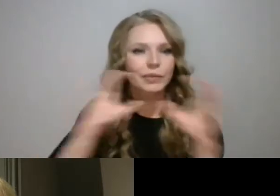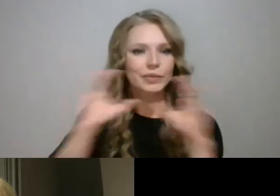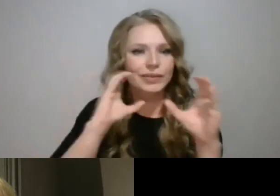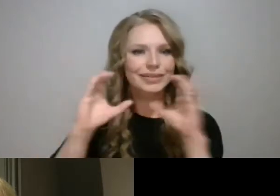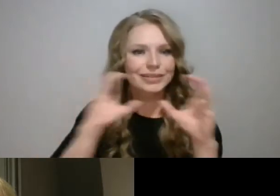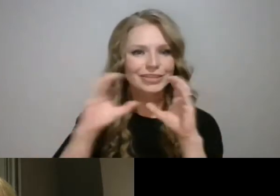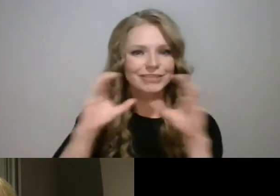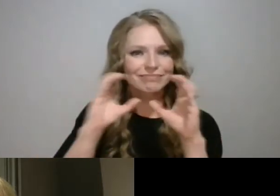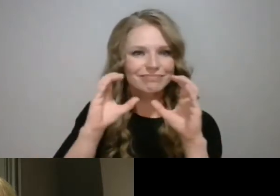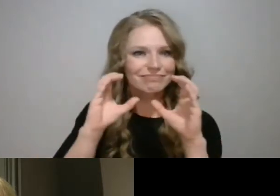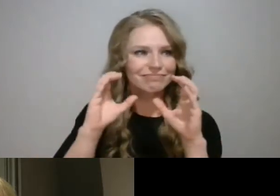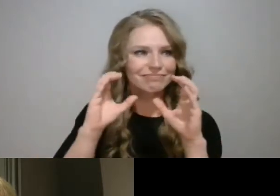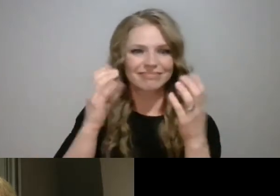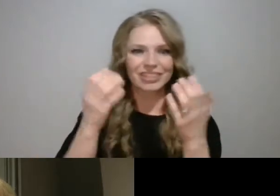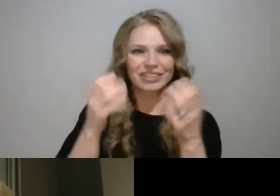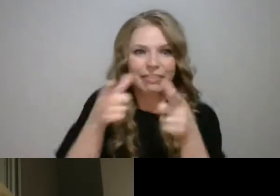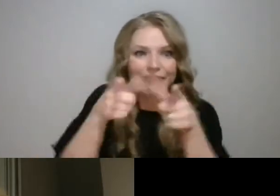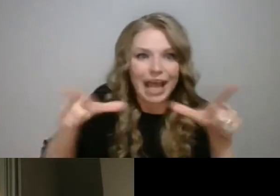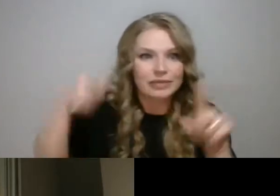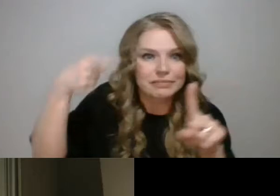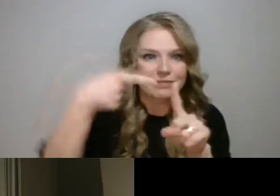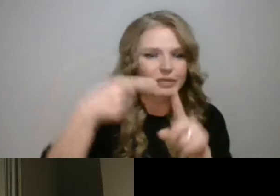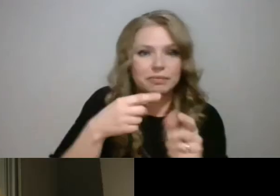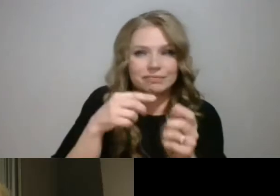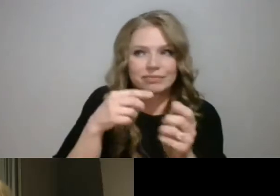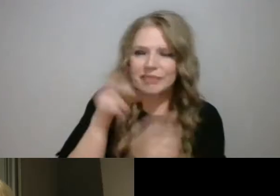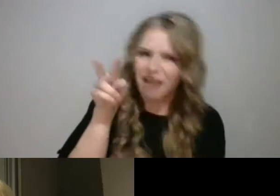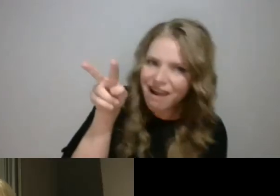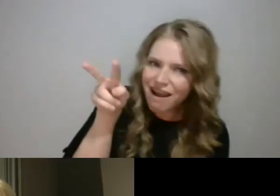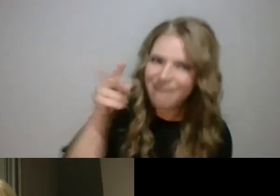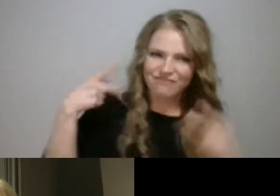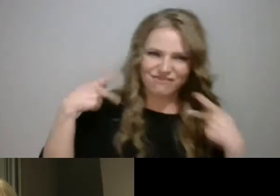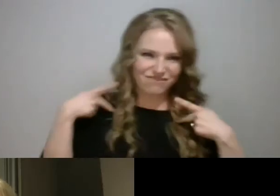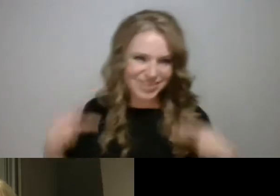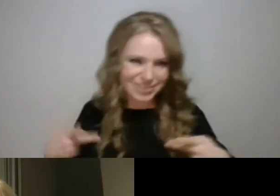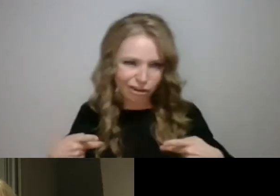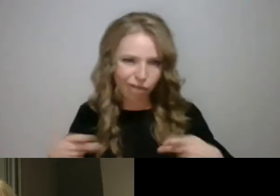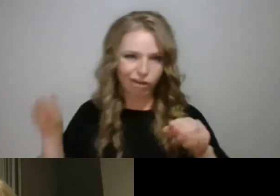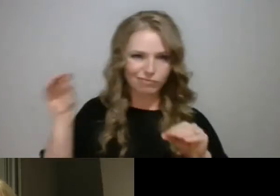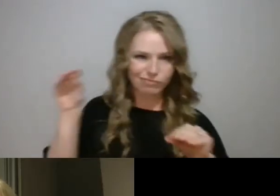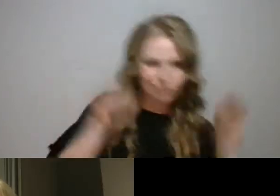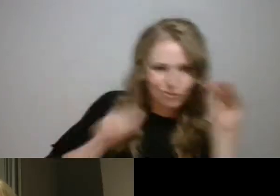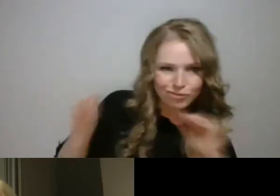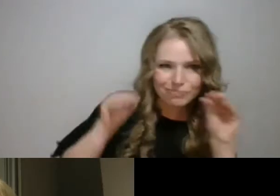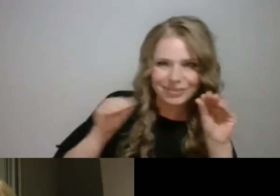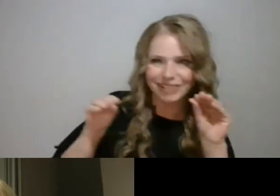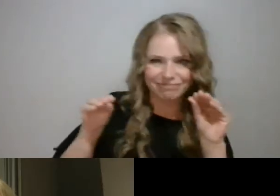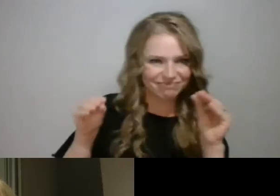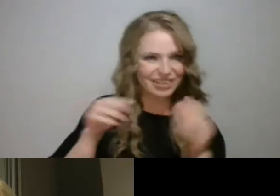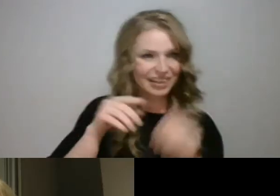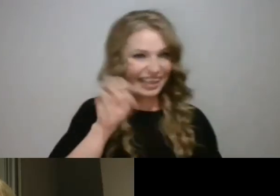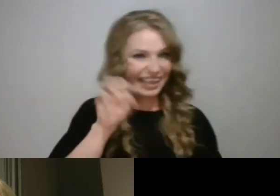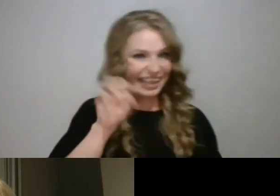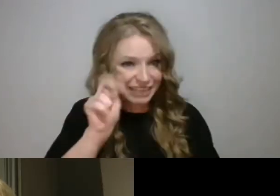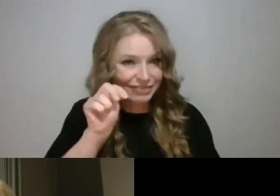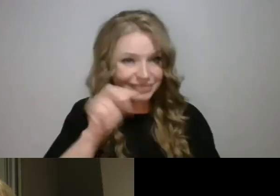understand what they were trying to communicate, yet they had no language. They were not using words. It was all